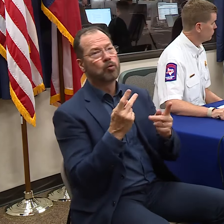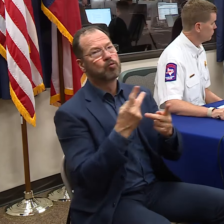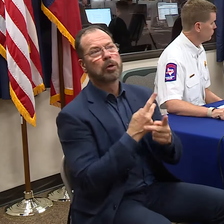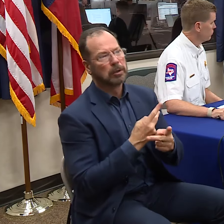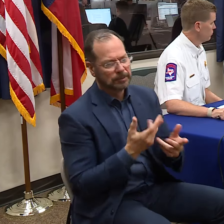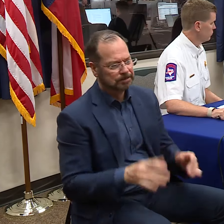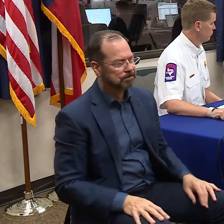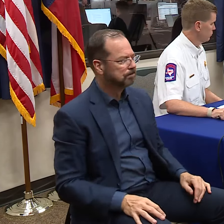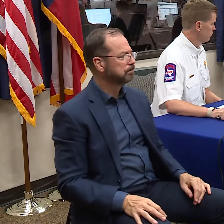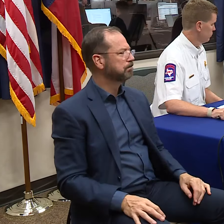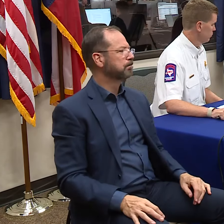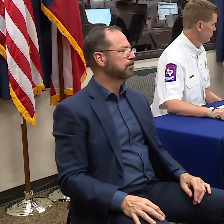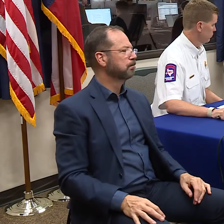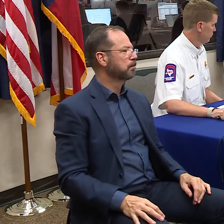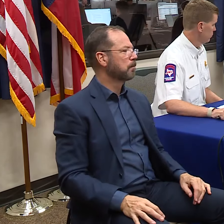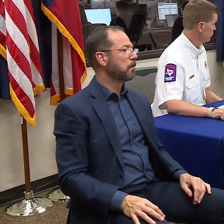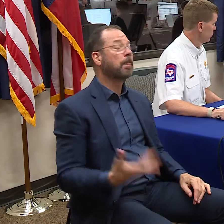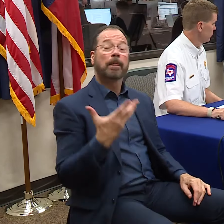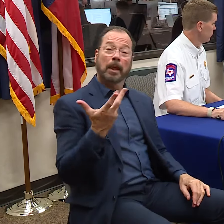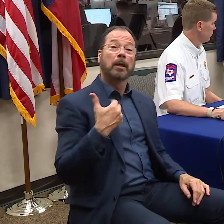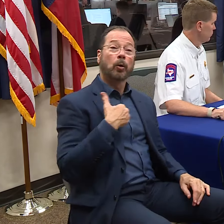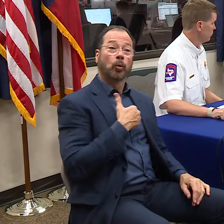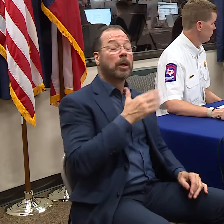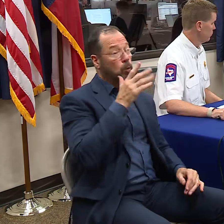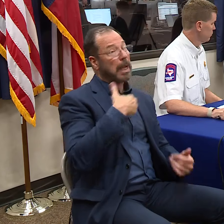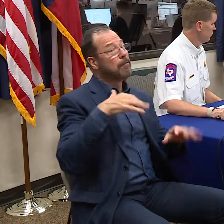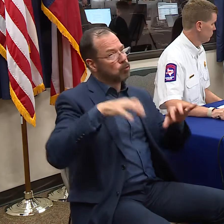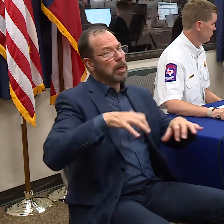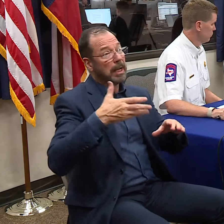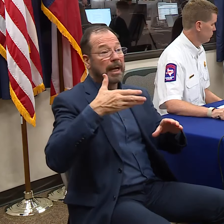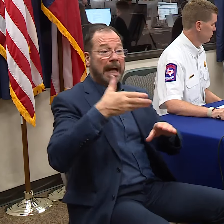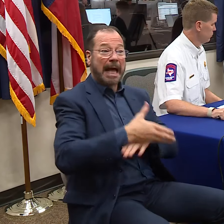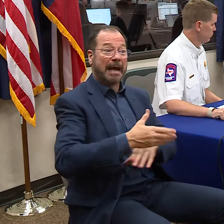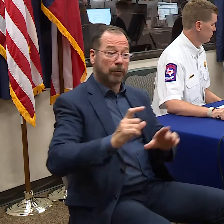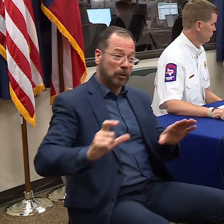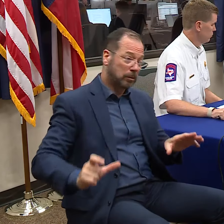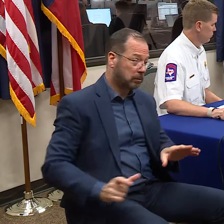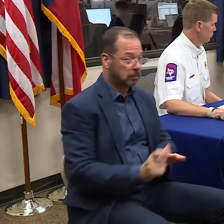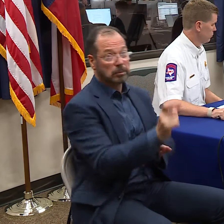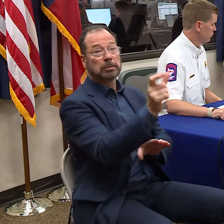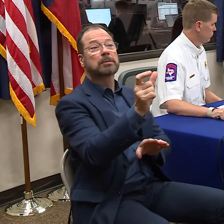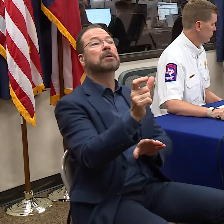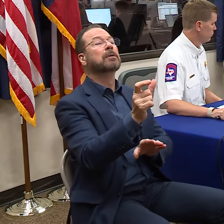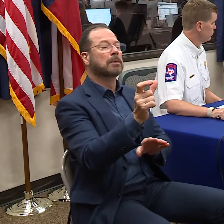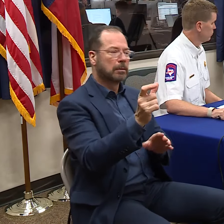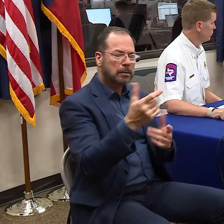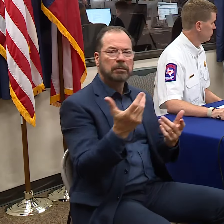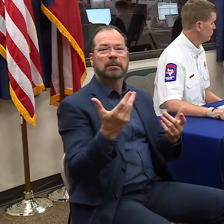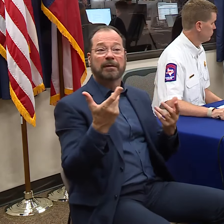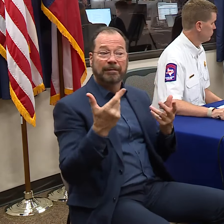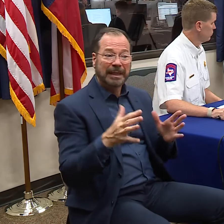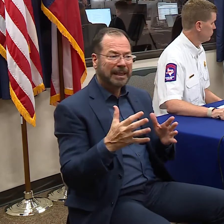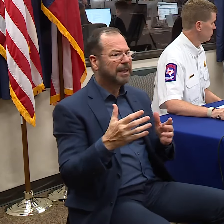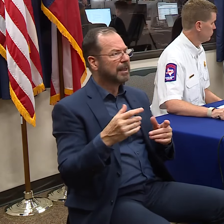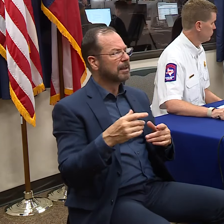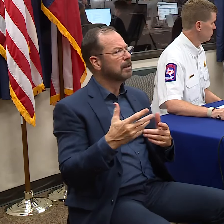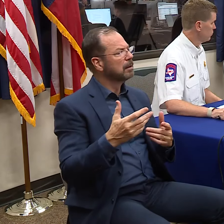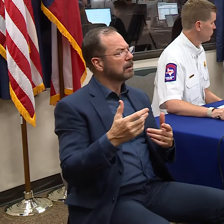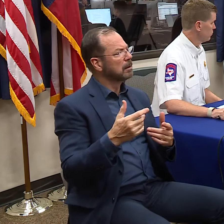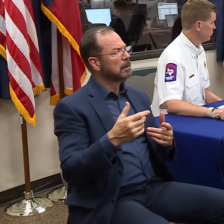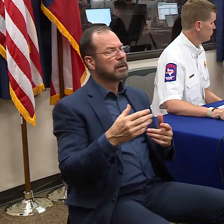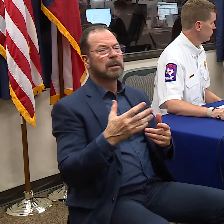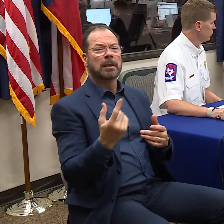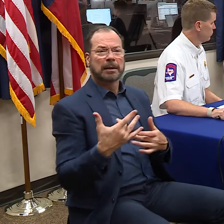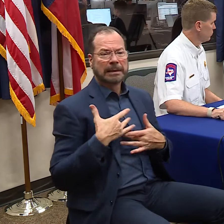Let me give you this, and we will have rain, by the way, after the storm goes through, again, we hope it continues to be a fast-moving